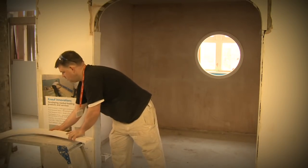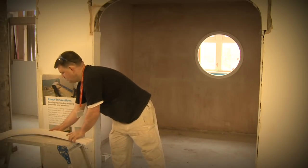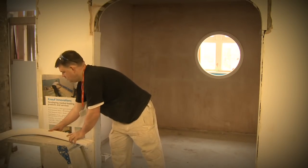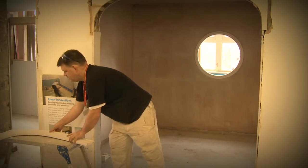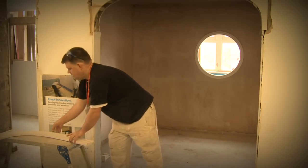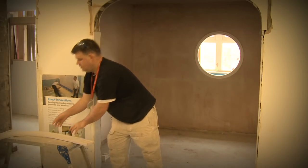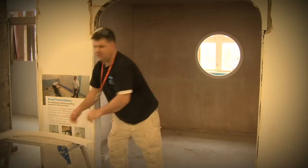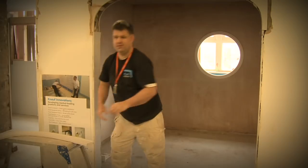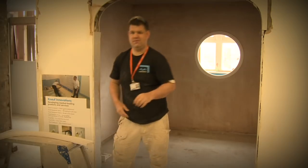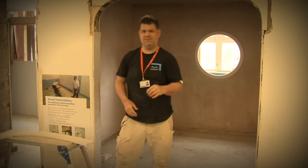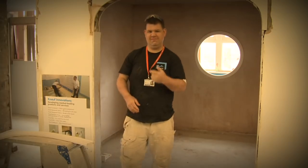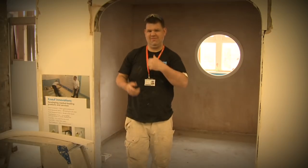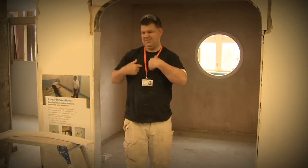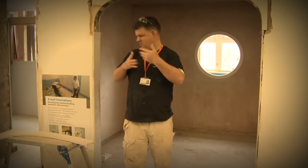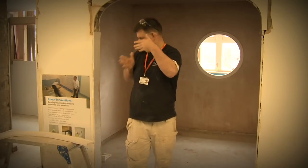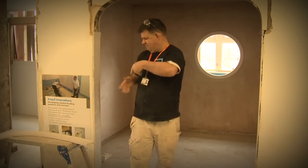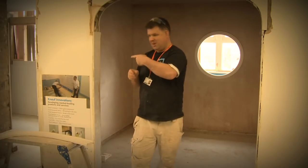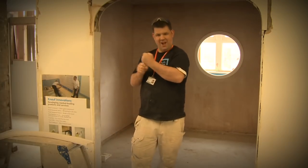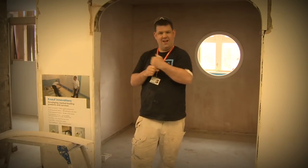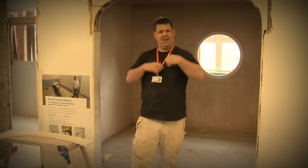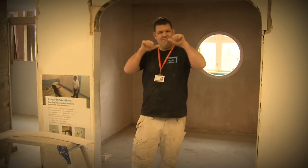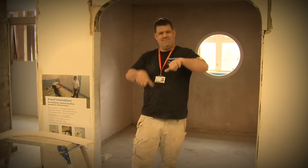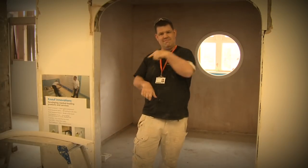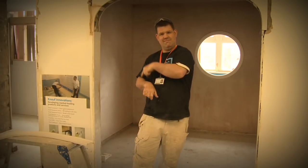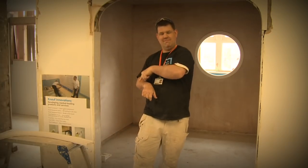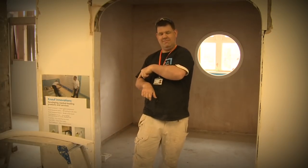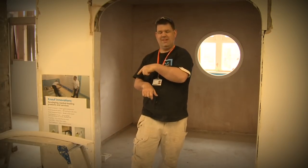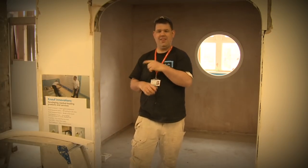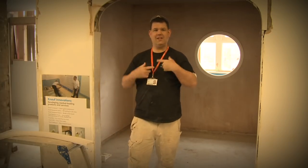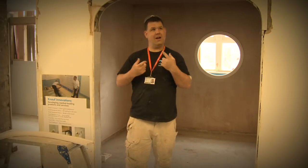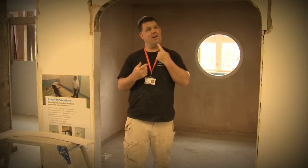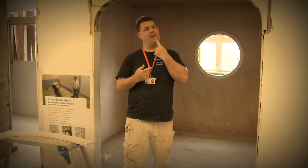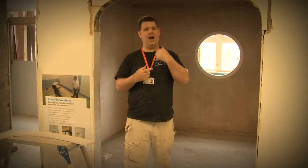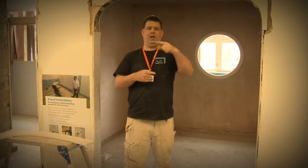That's the reason I decided to focus on the fibrous side of plastering. I just thought it would suit me.